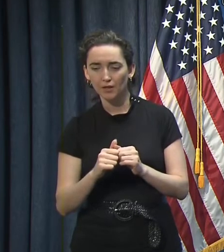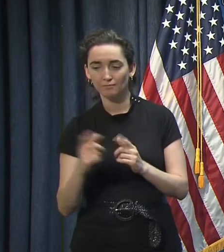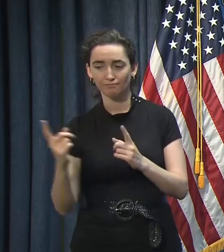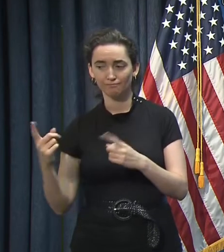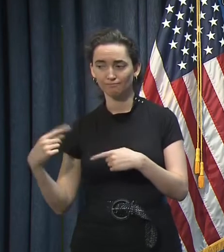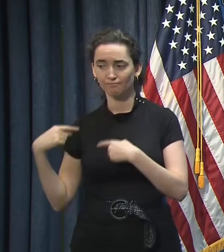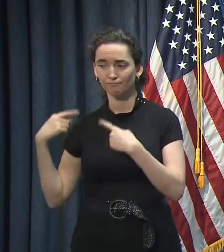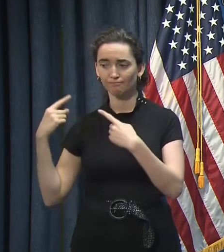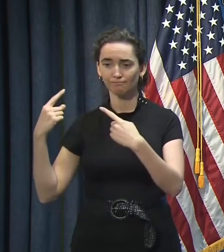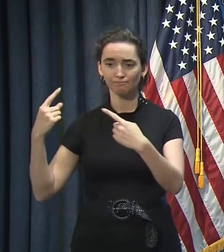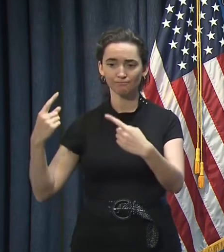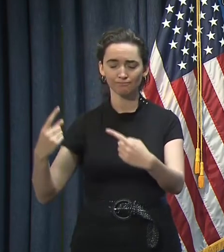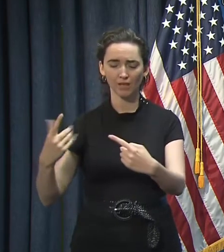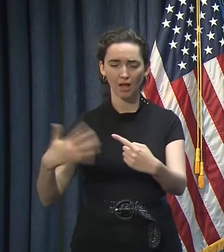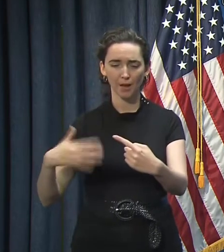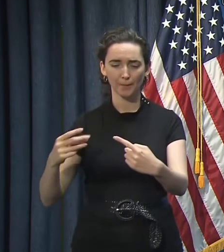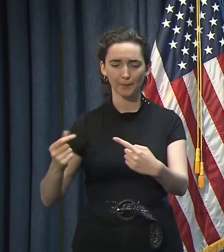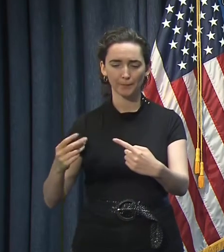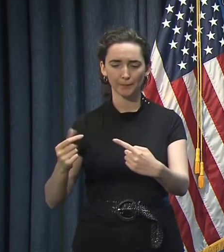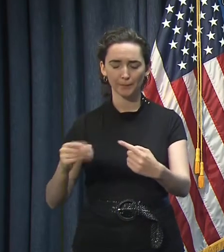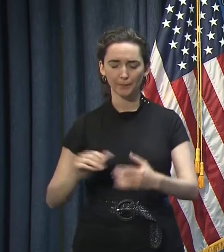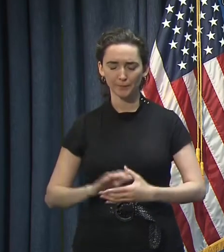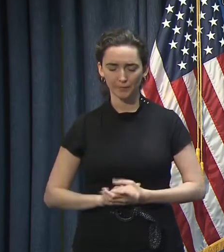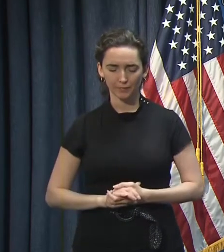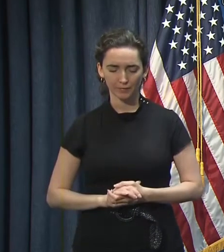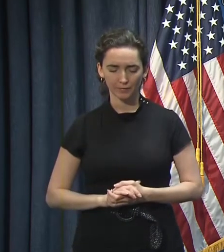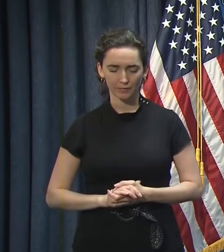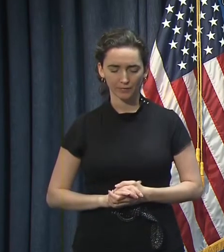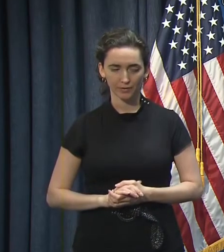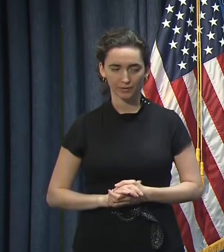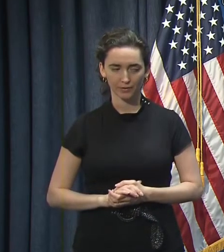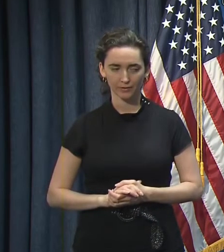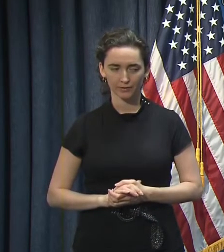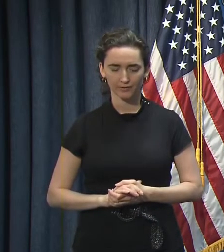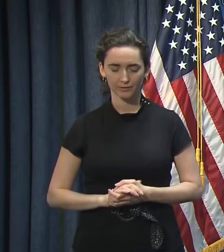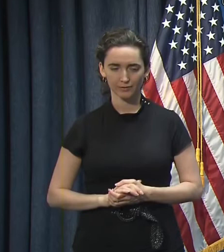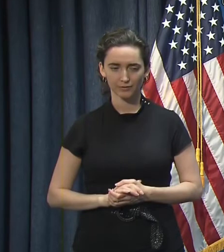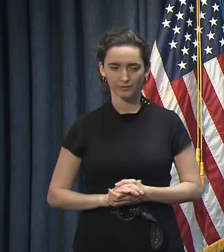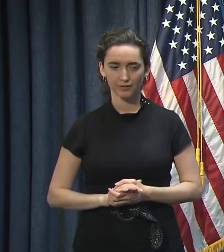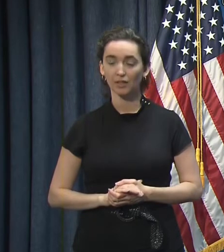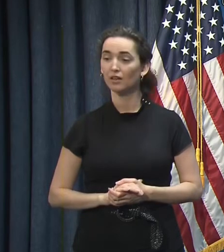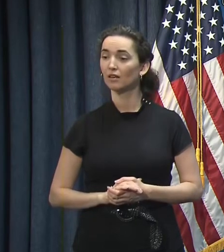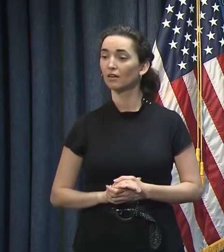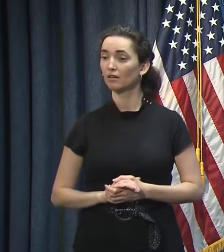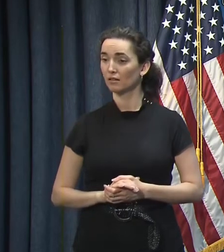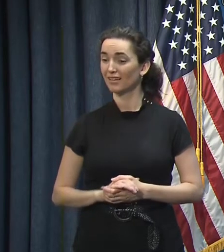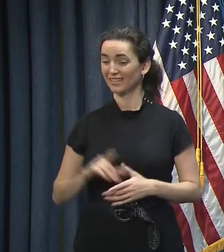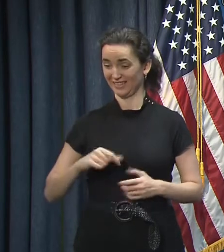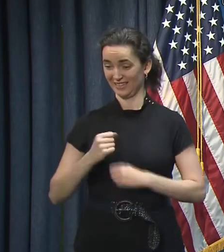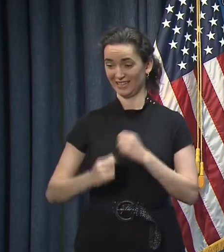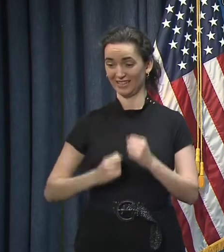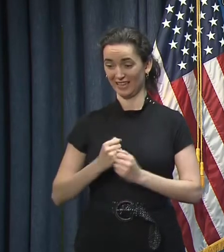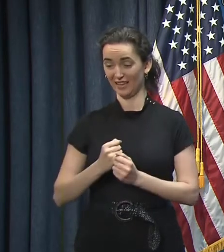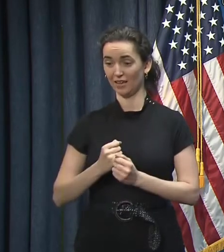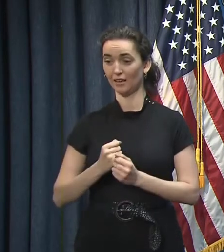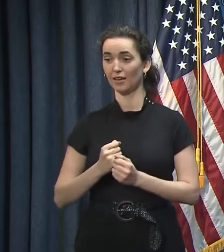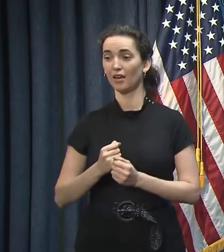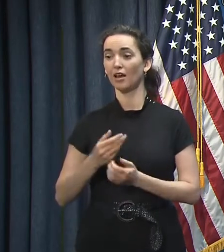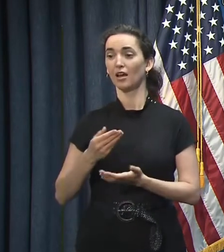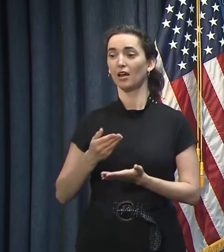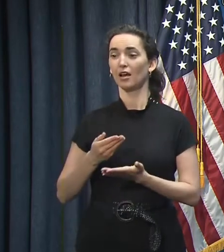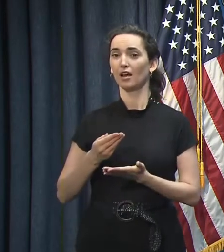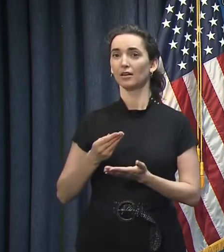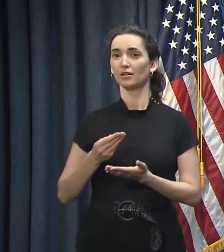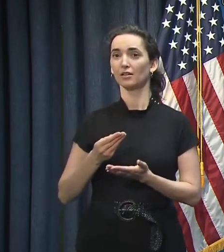excess in the current year. I was about to say surplus, but